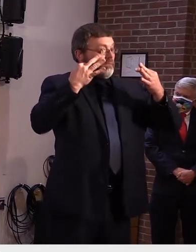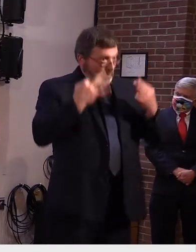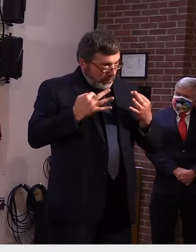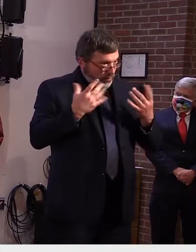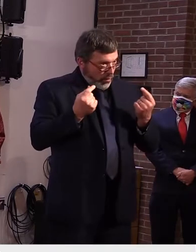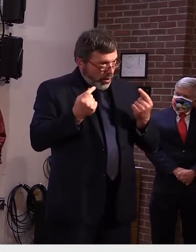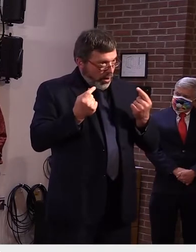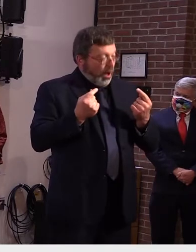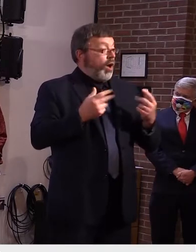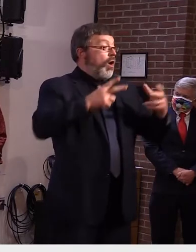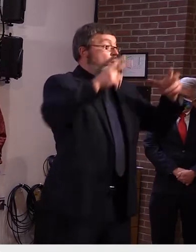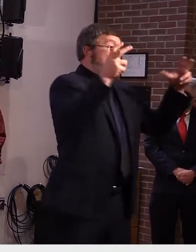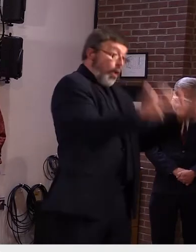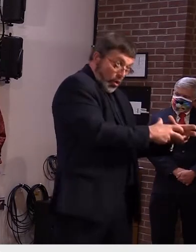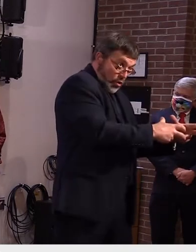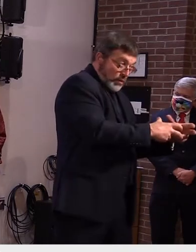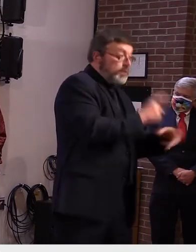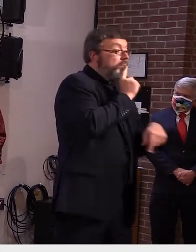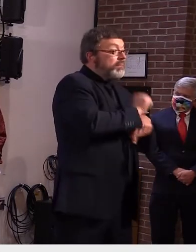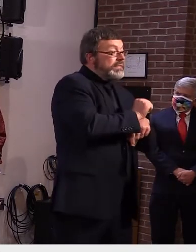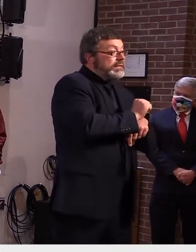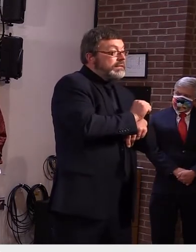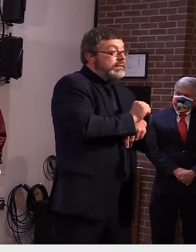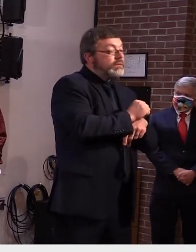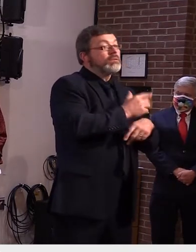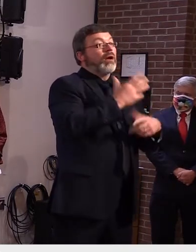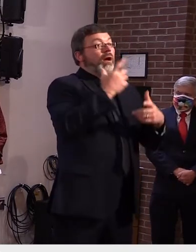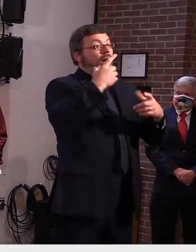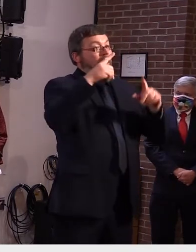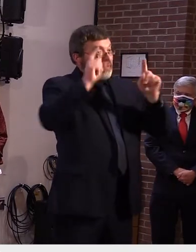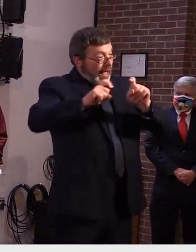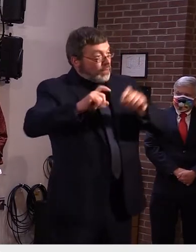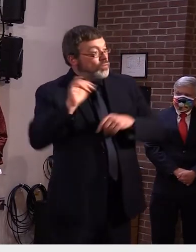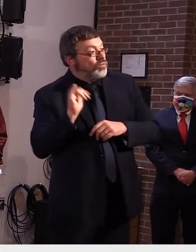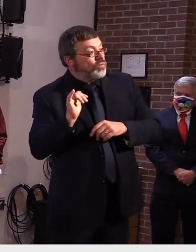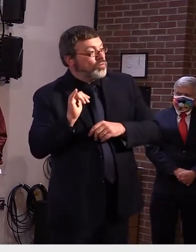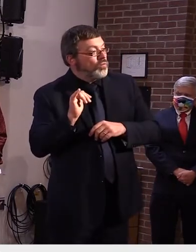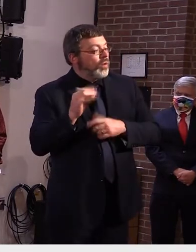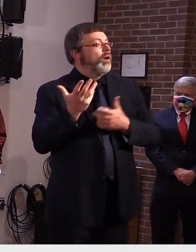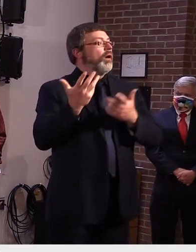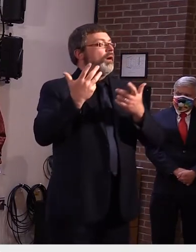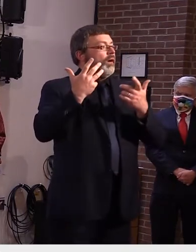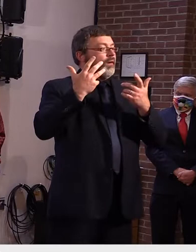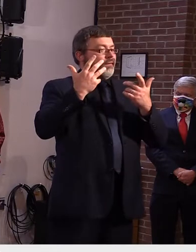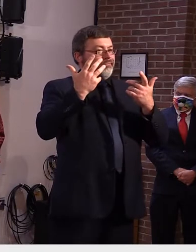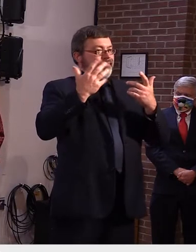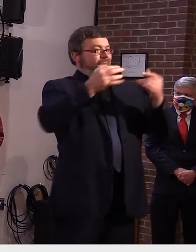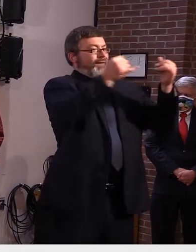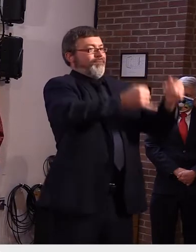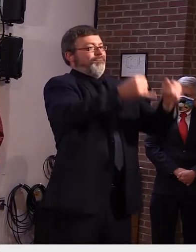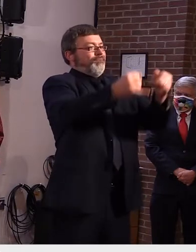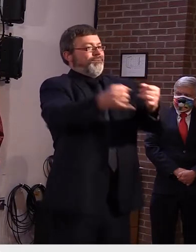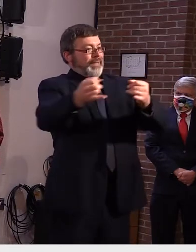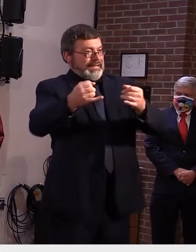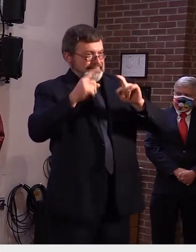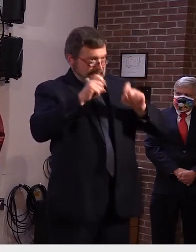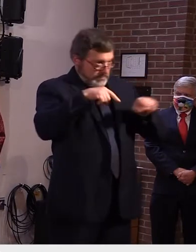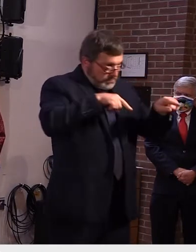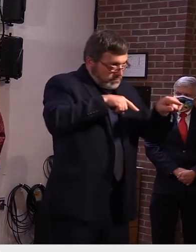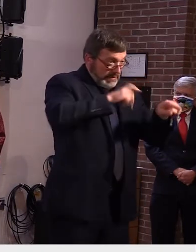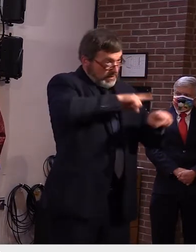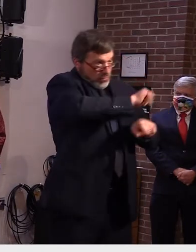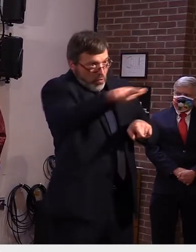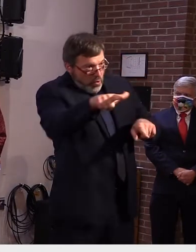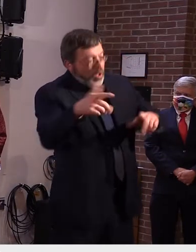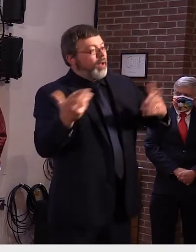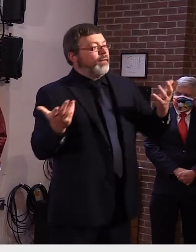for those contacts and so it's very situationally dependent and it depends on the expert advice of the